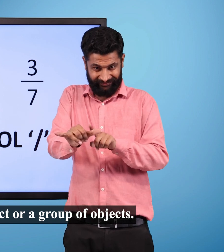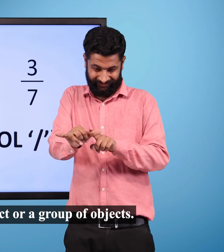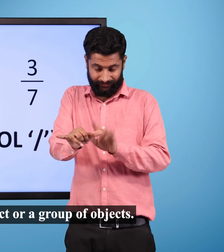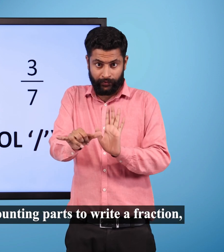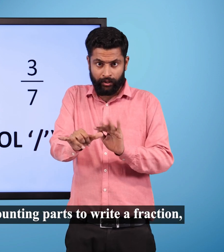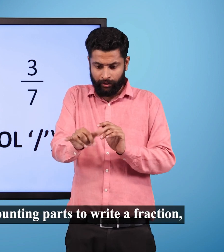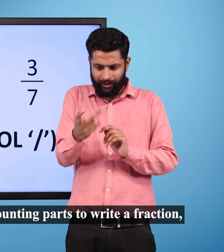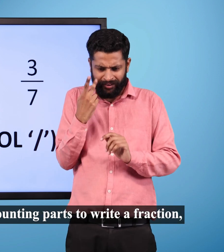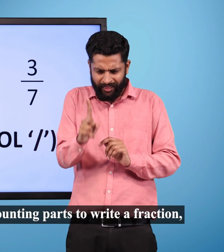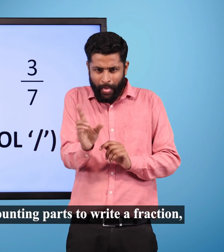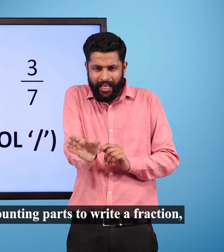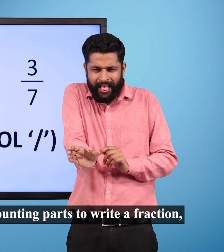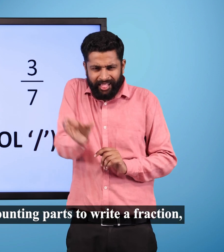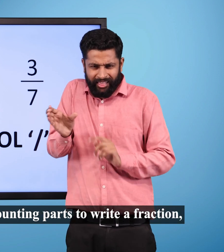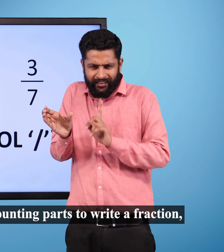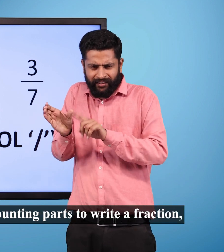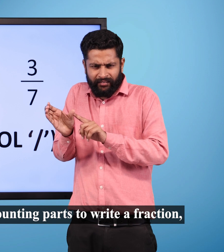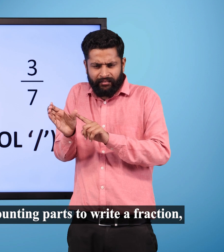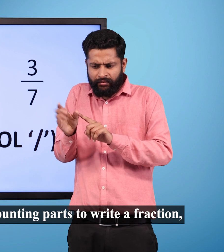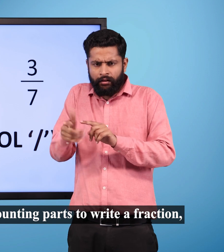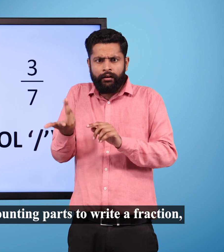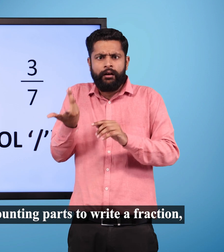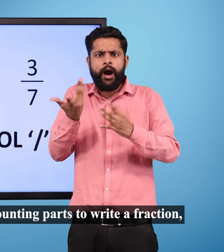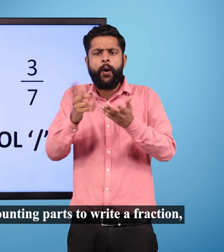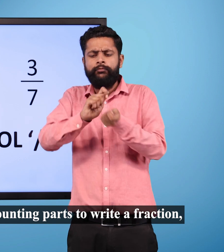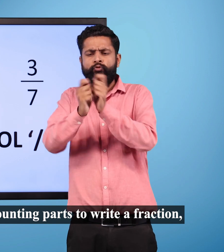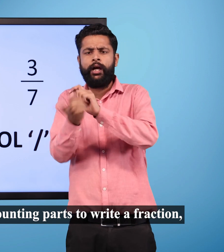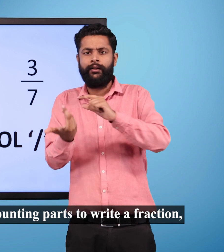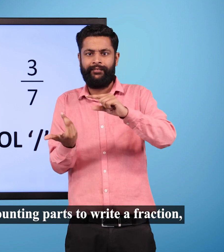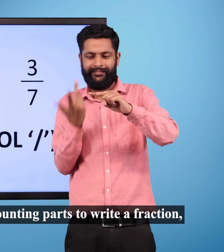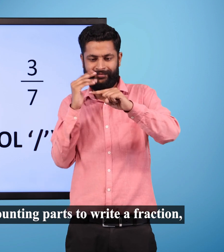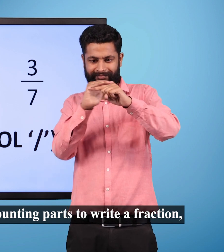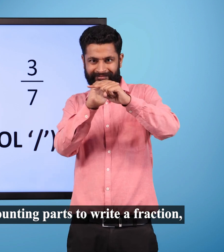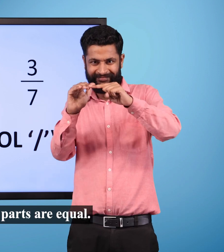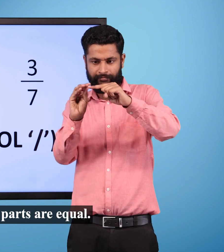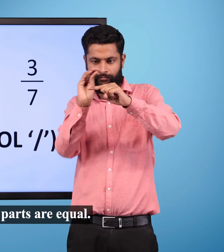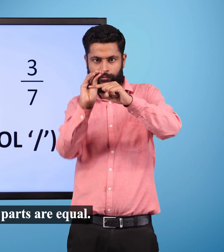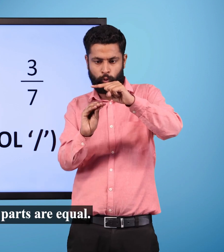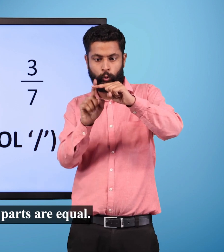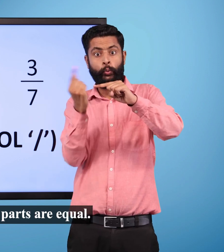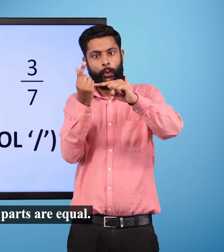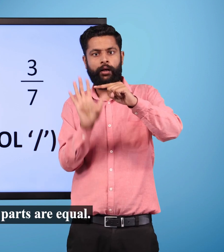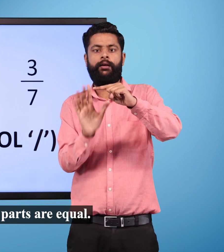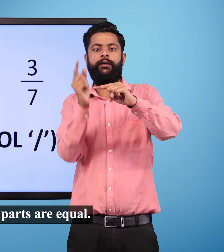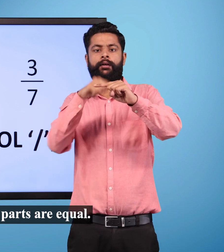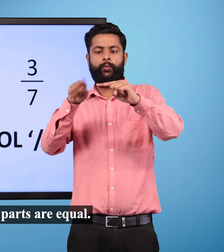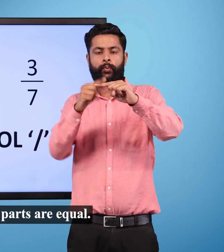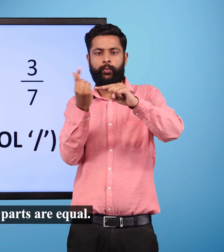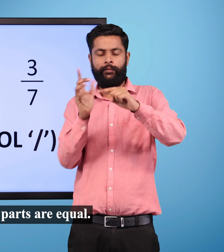when expressing a situation of counting parts to write a fraction it must be ensured that all